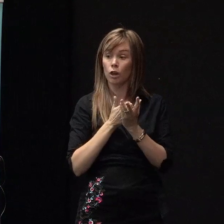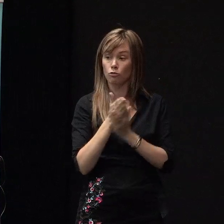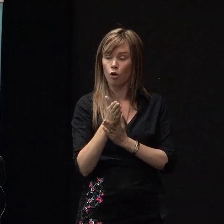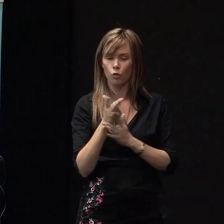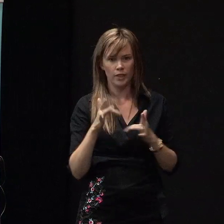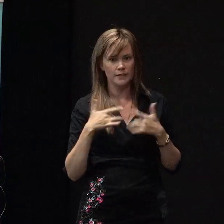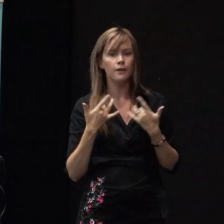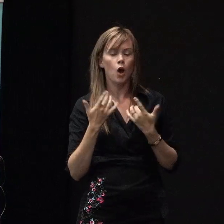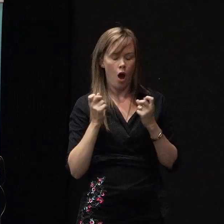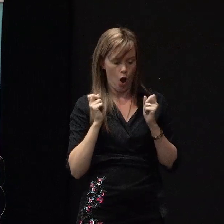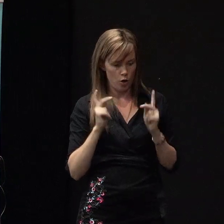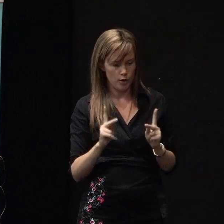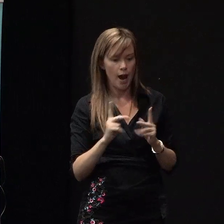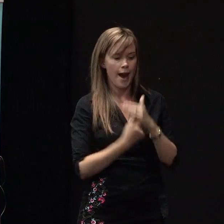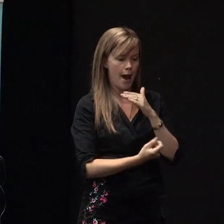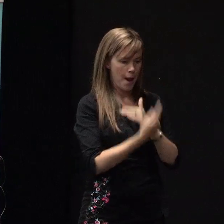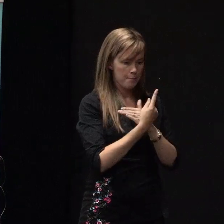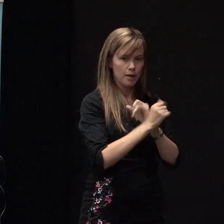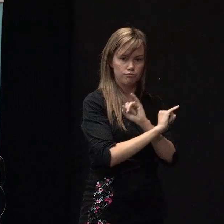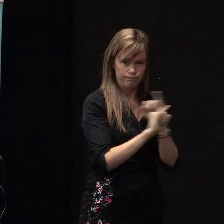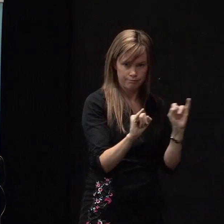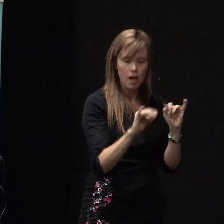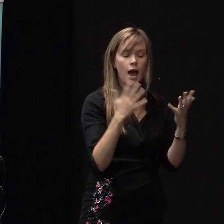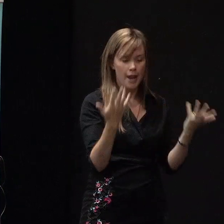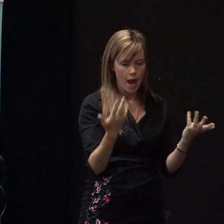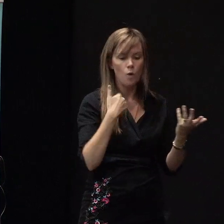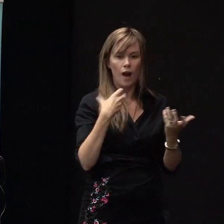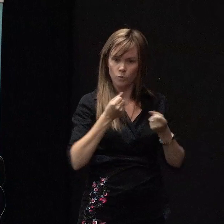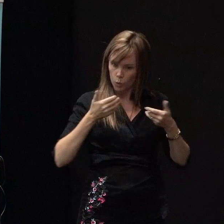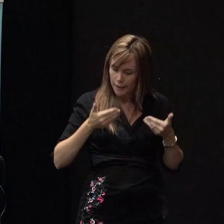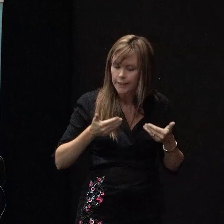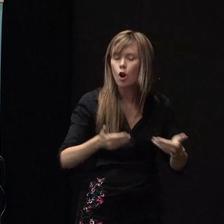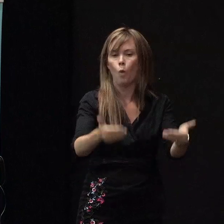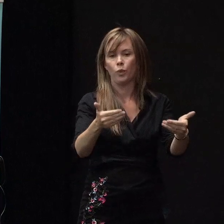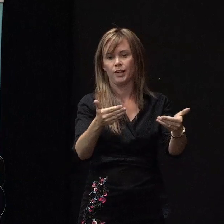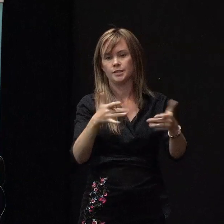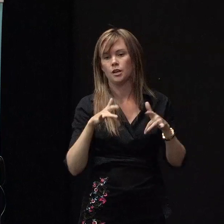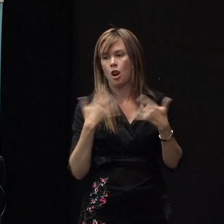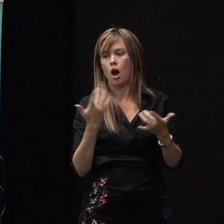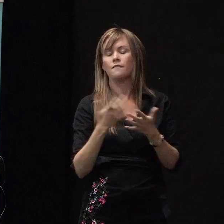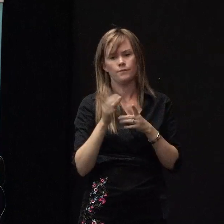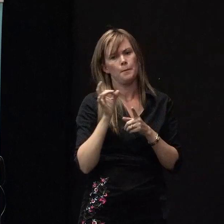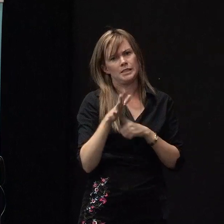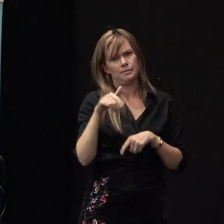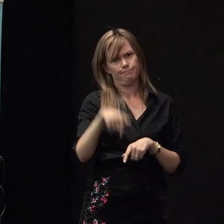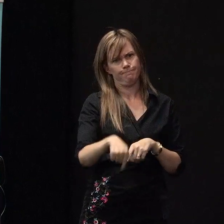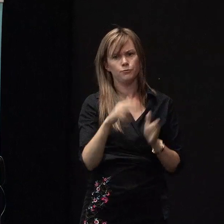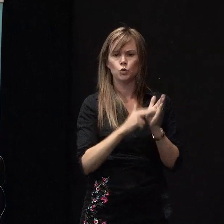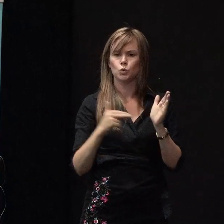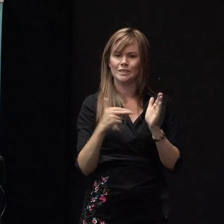okay, this has happened and we're going to have to get on with it now. And particularly in New Zealand, where we